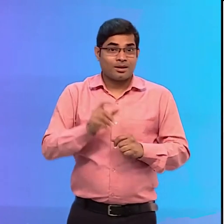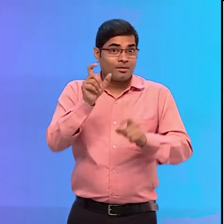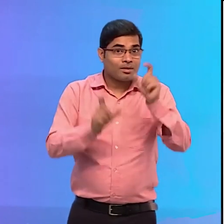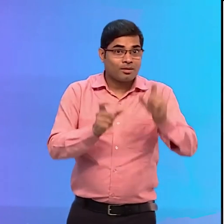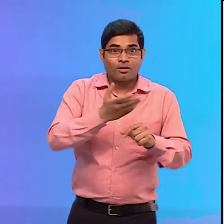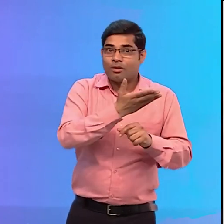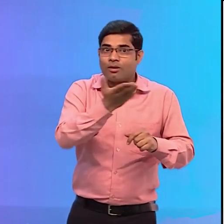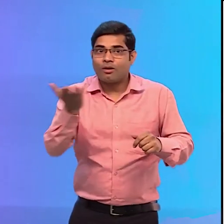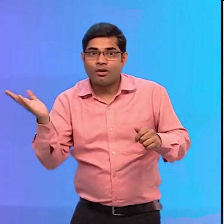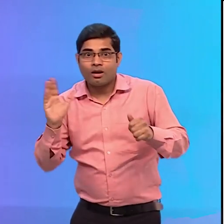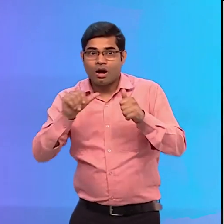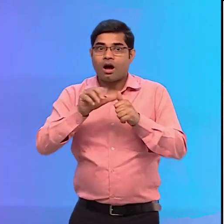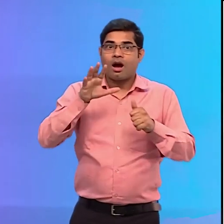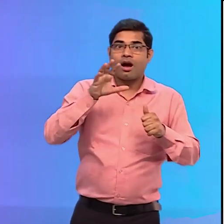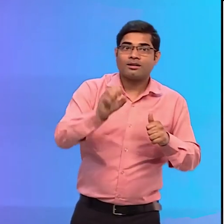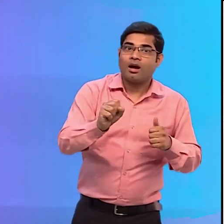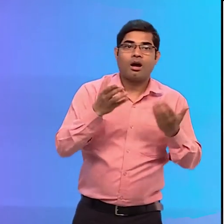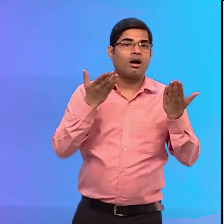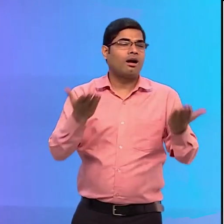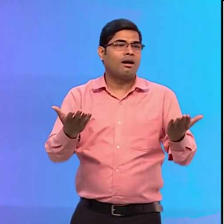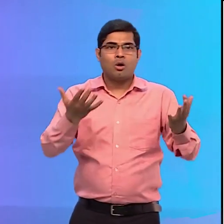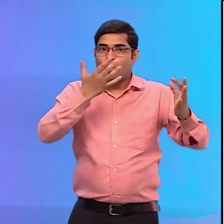How wonderful would that be for everyone? Isn't it?